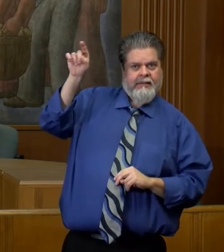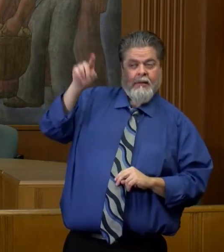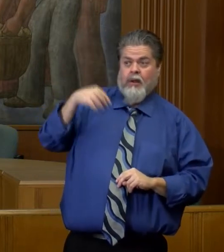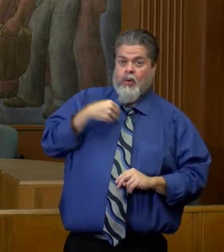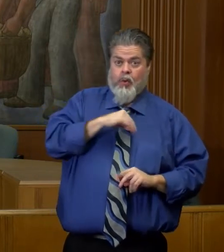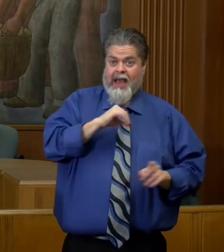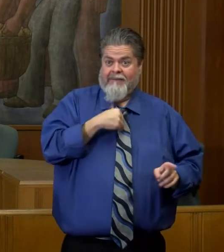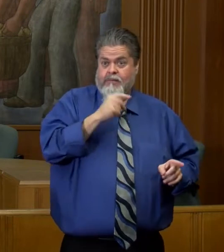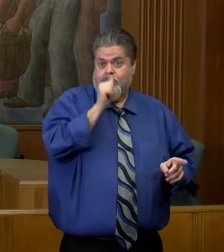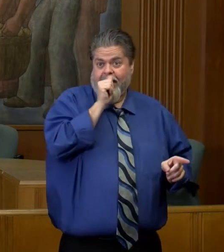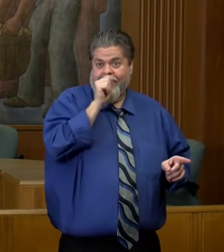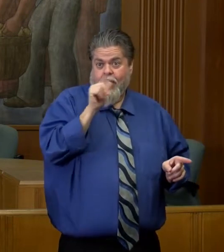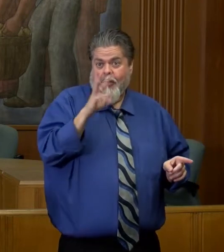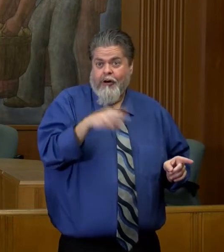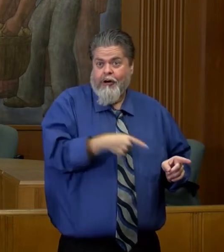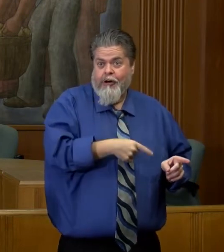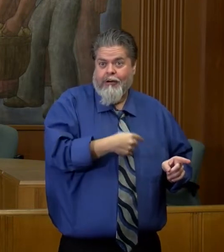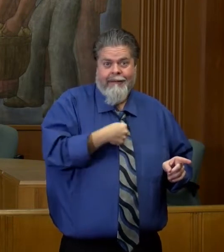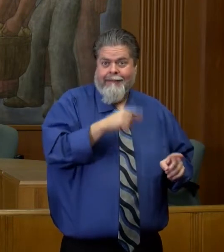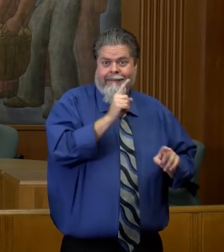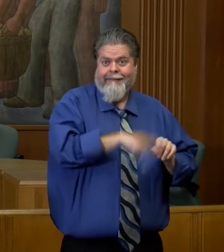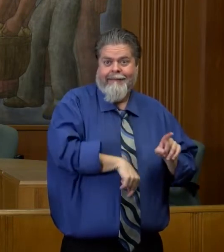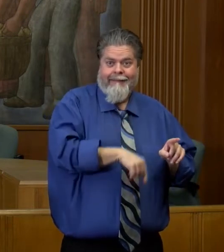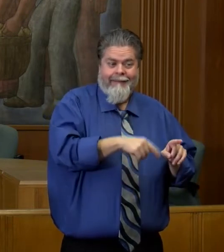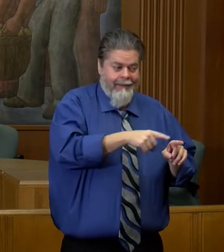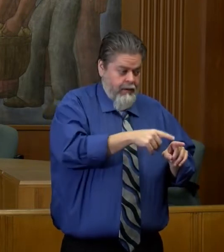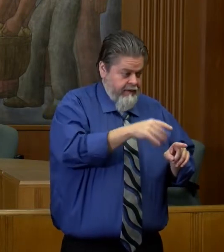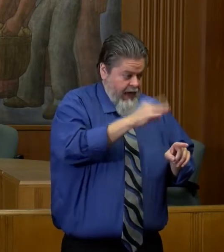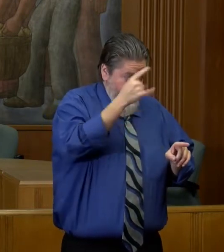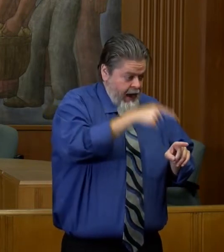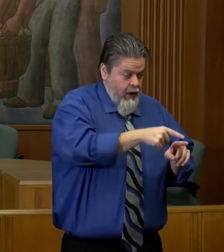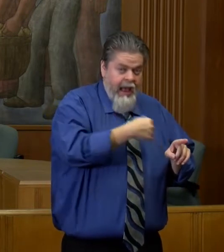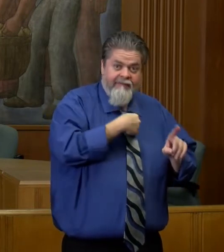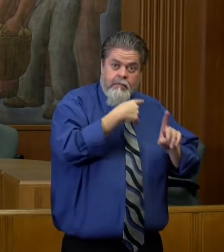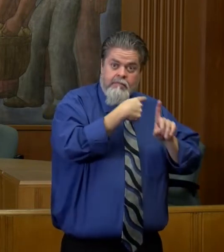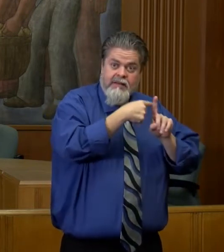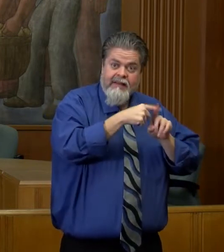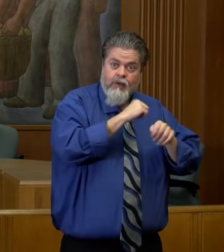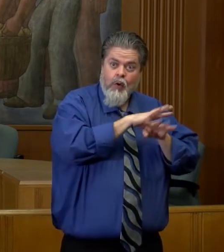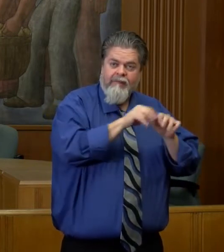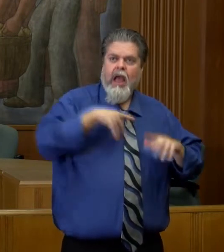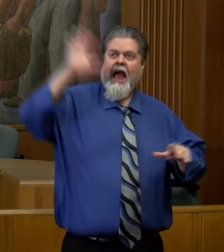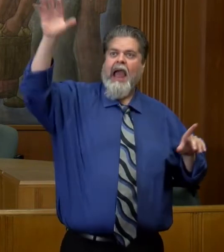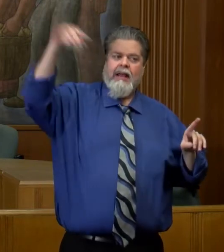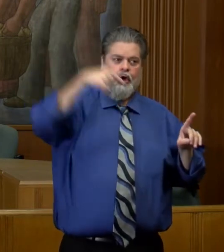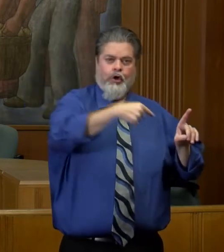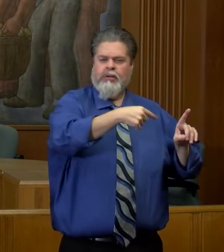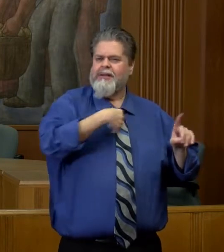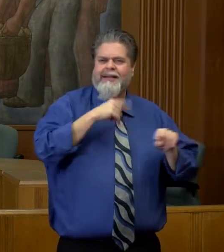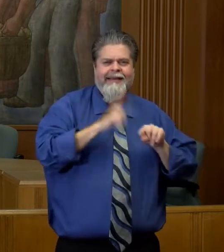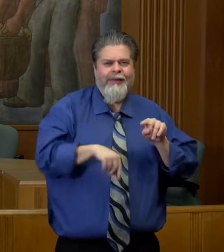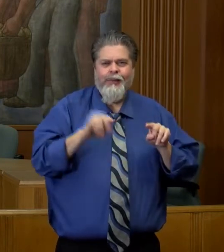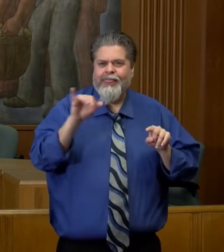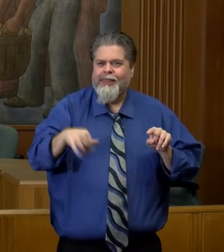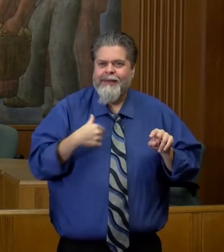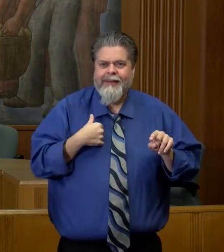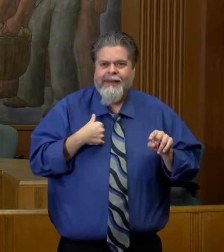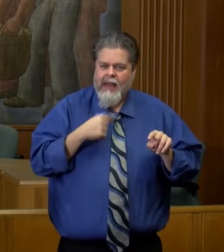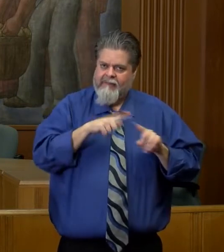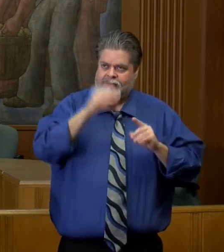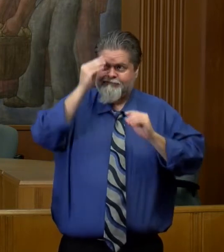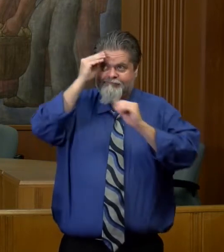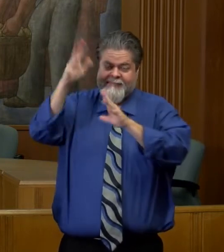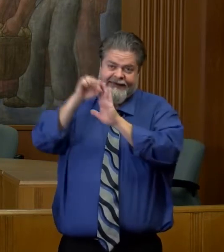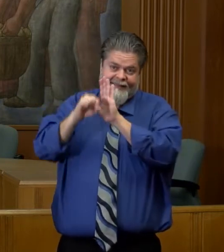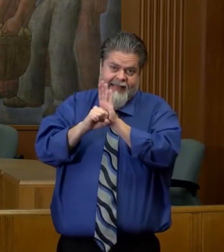that, you know, it can make it challenging for us to navigate through that. So if we do work closely with the state in